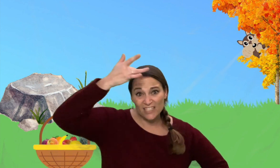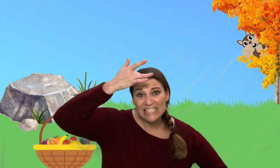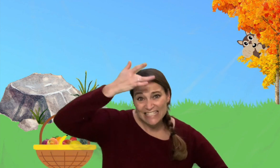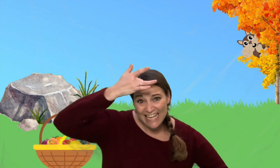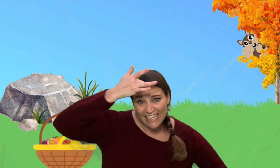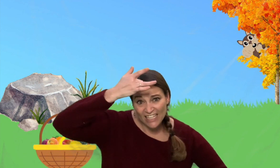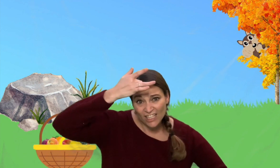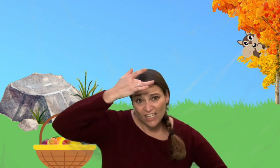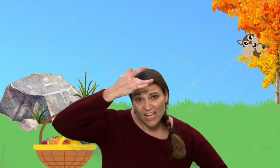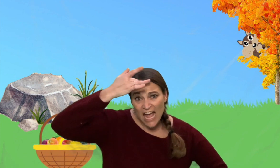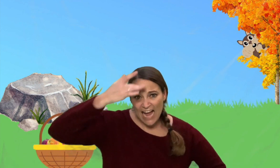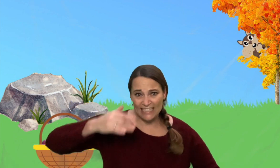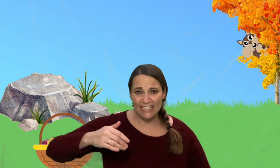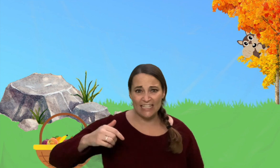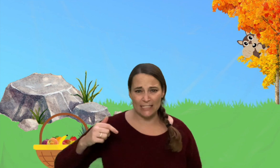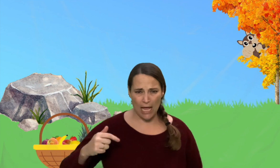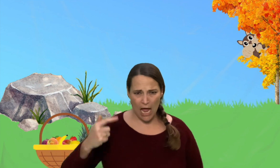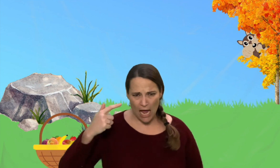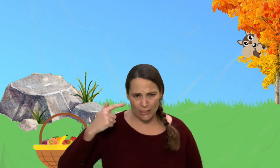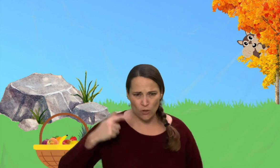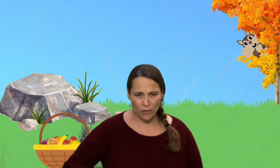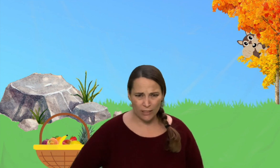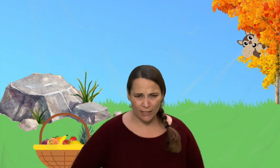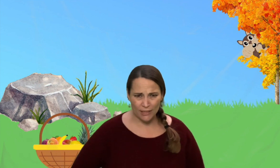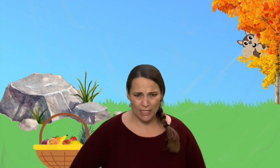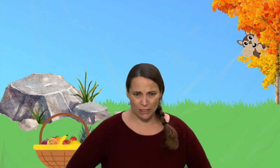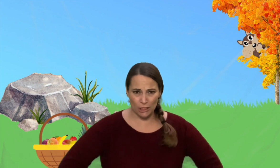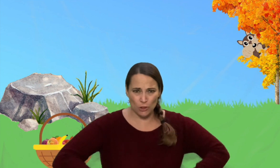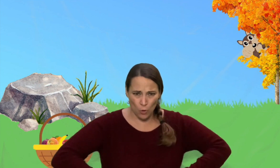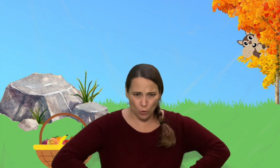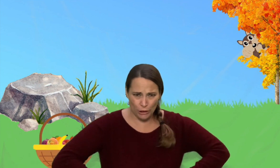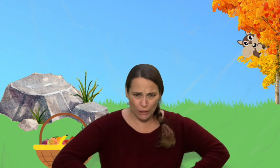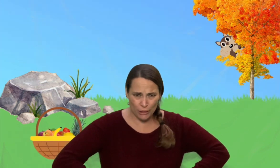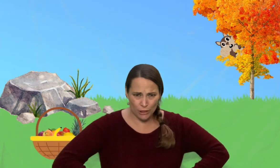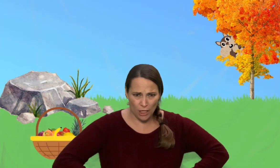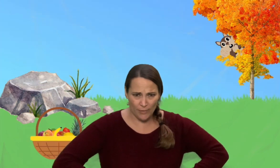sick. I see his eyes going like this and he's holding his tummy.